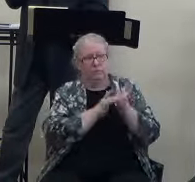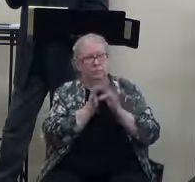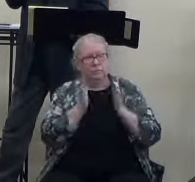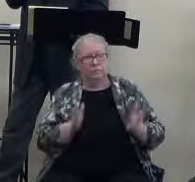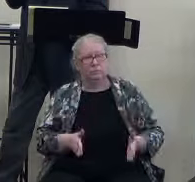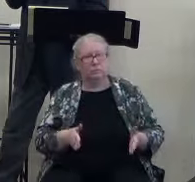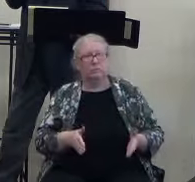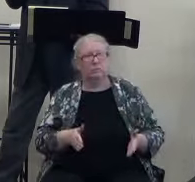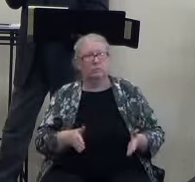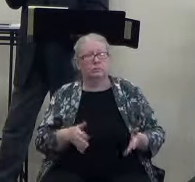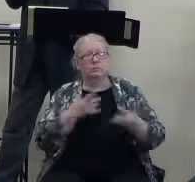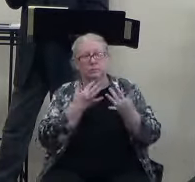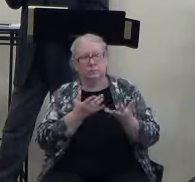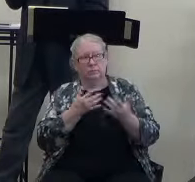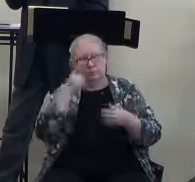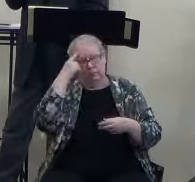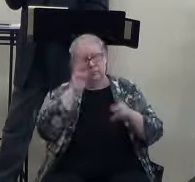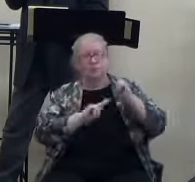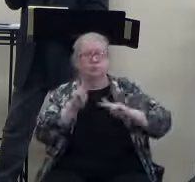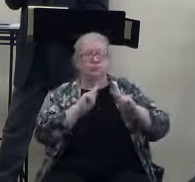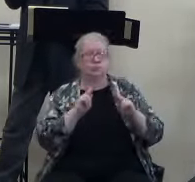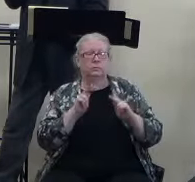And he paused and let people think about it.